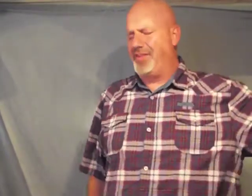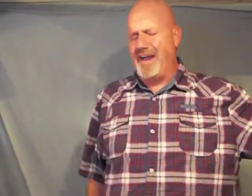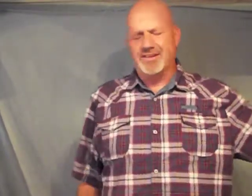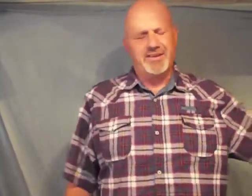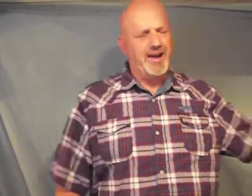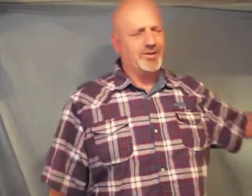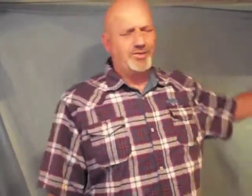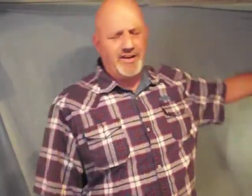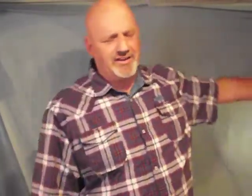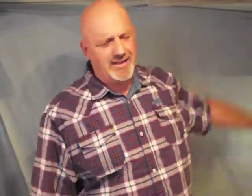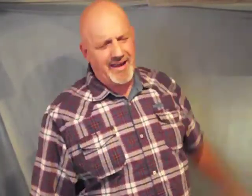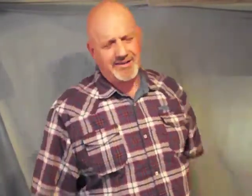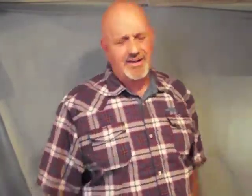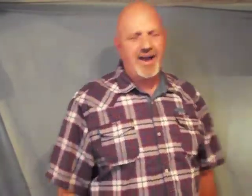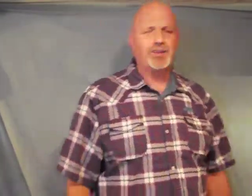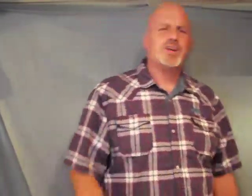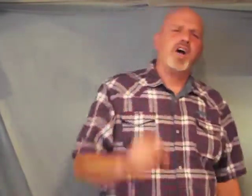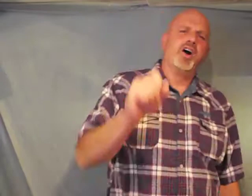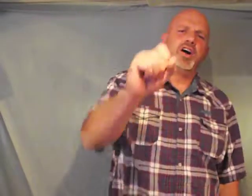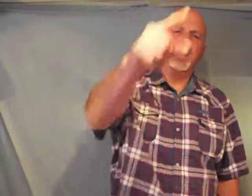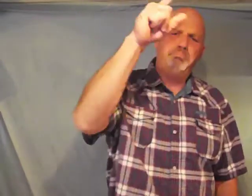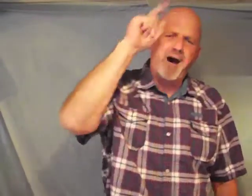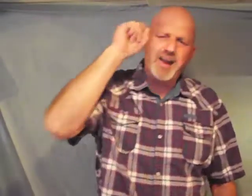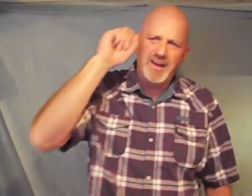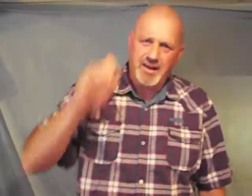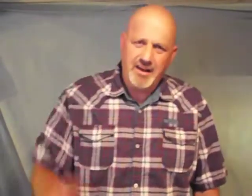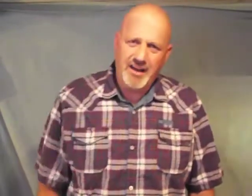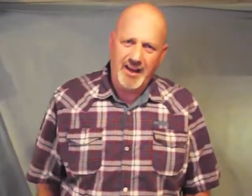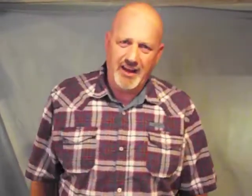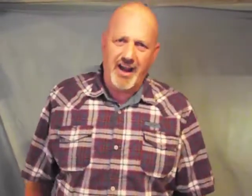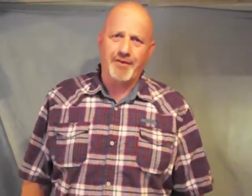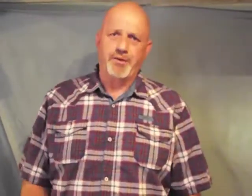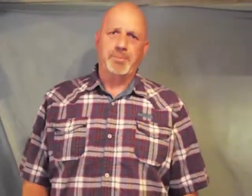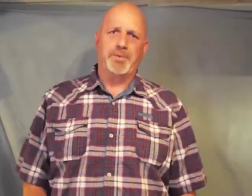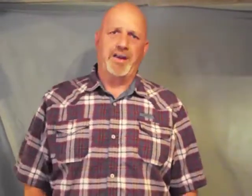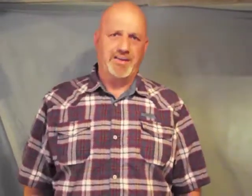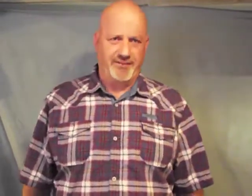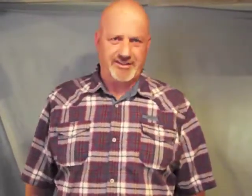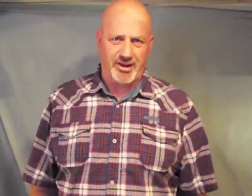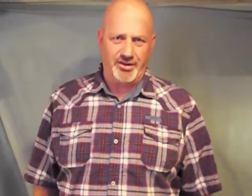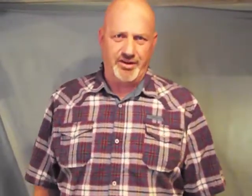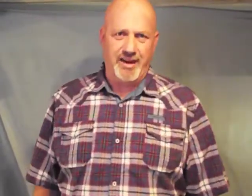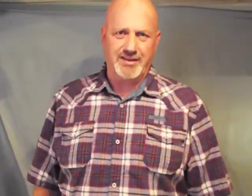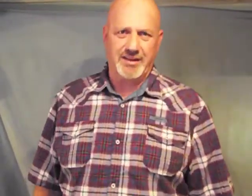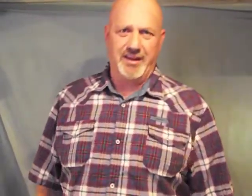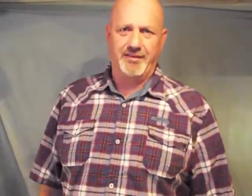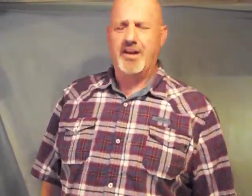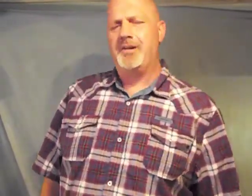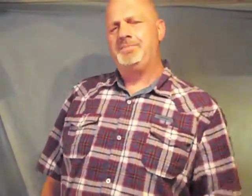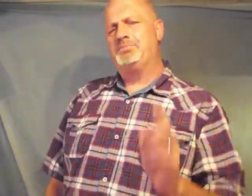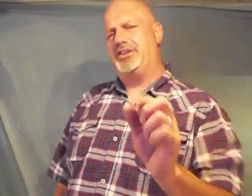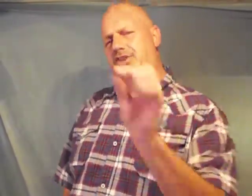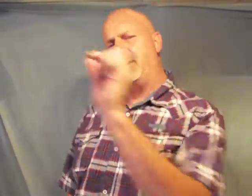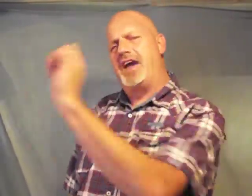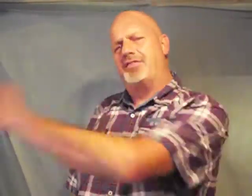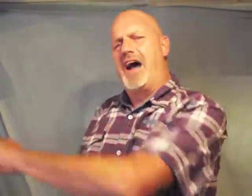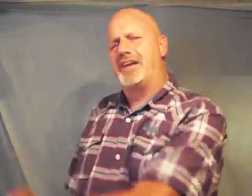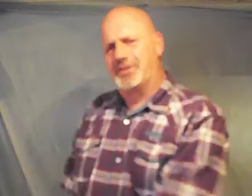,000 $50,000 or a button in the offering plate if that's all you got to give but you give God some